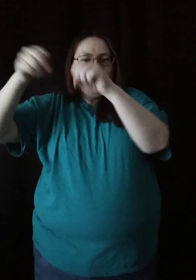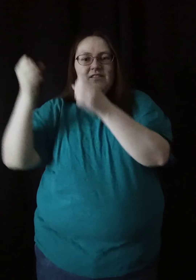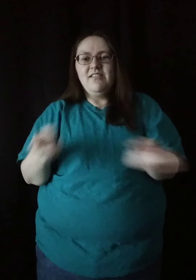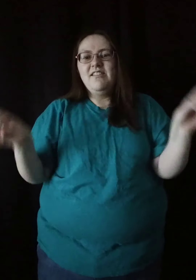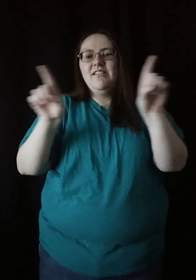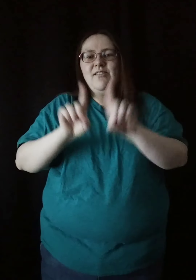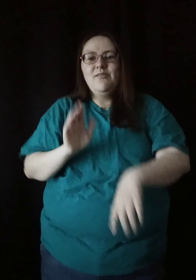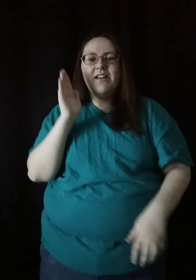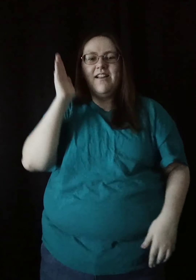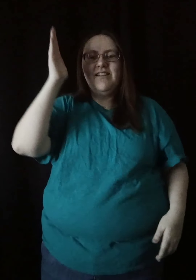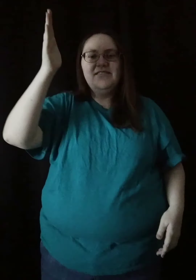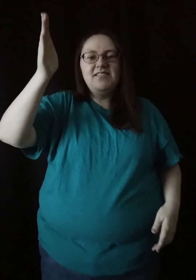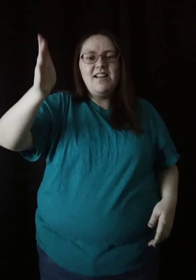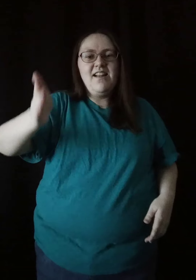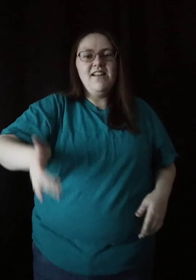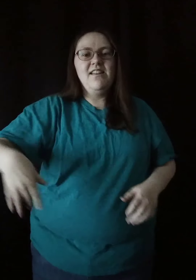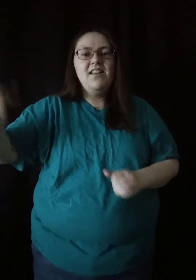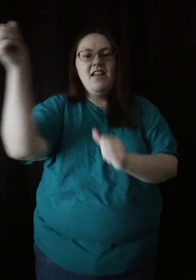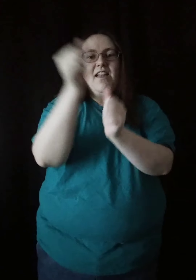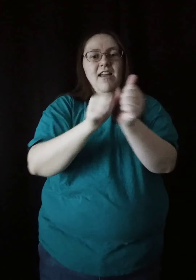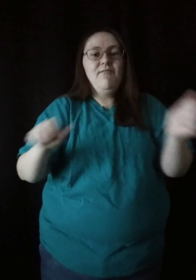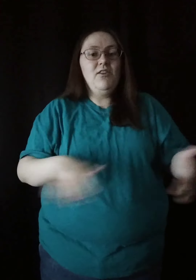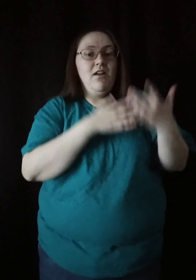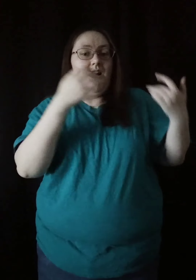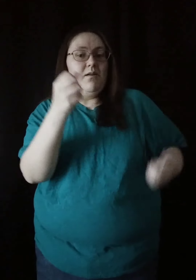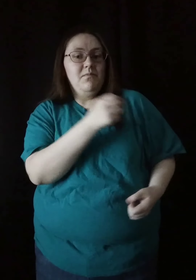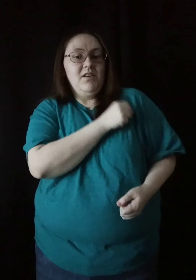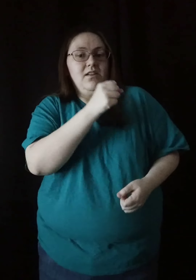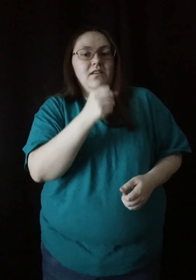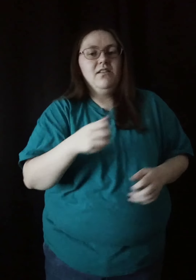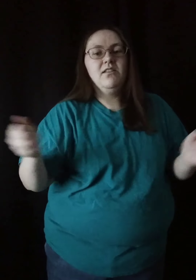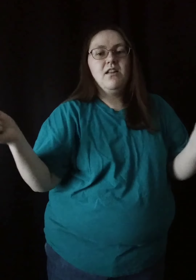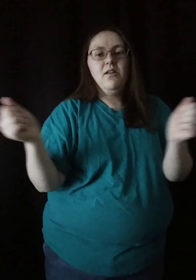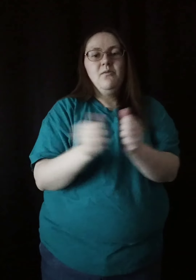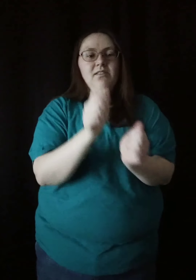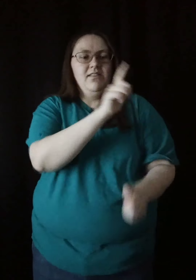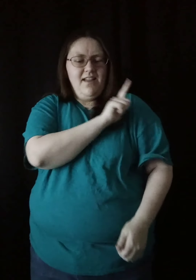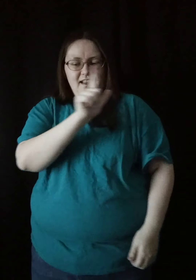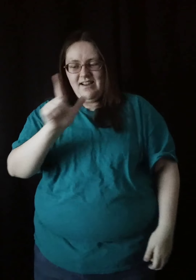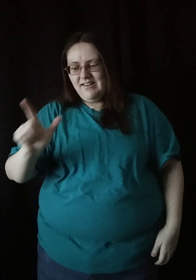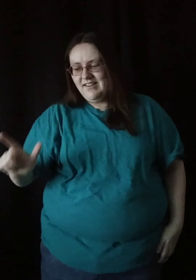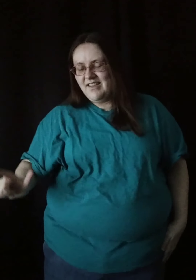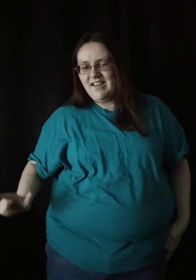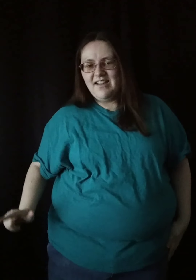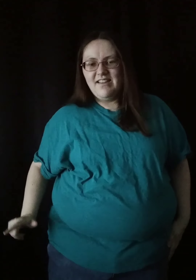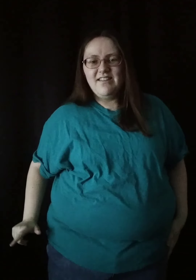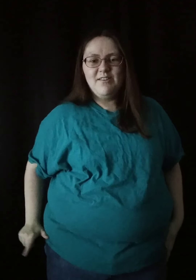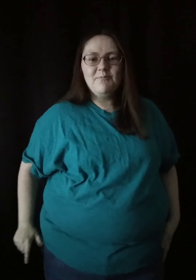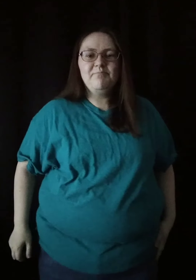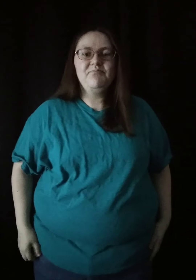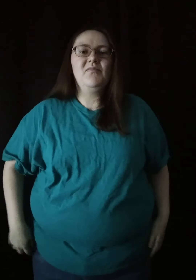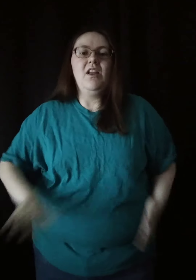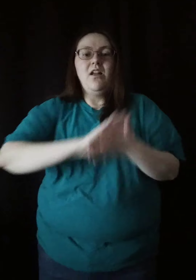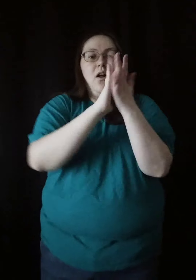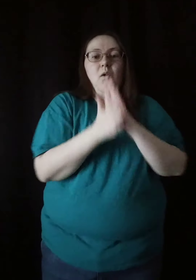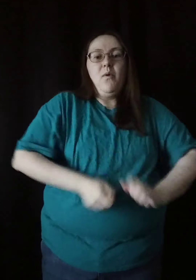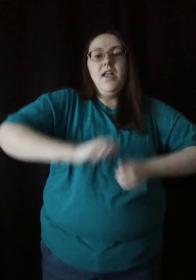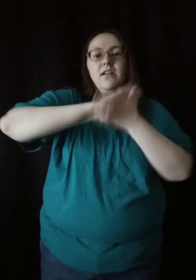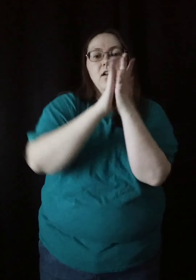will be raised high Every heart beating in time without a night We will be the found, looking